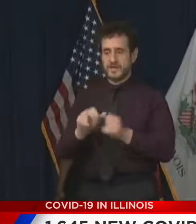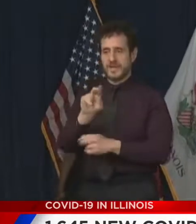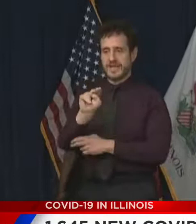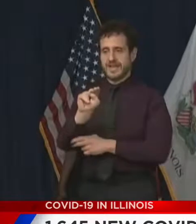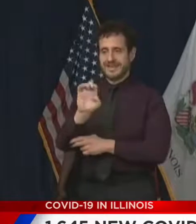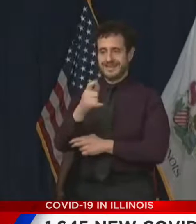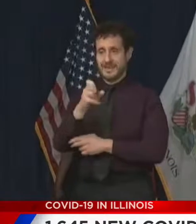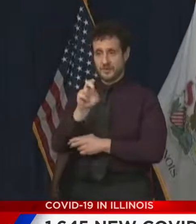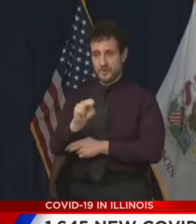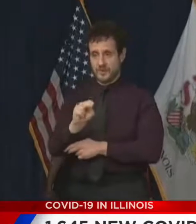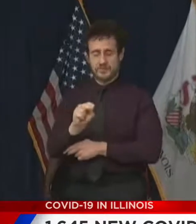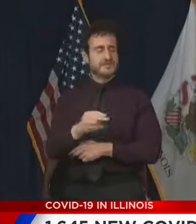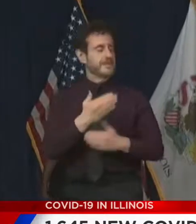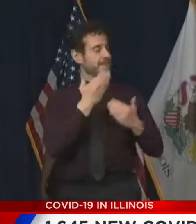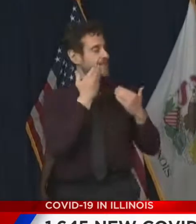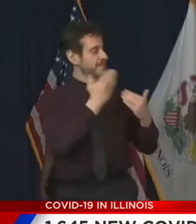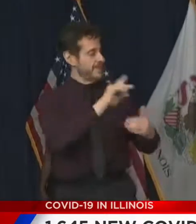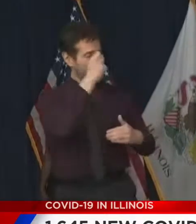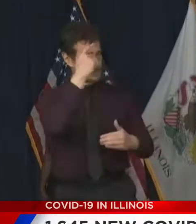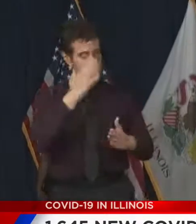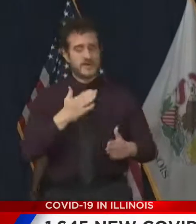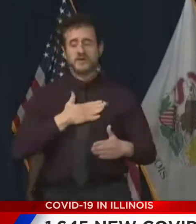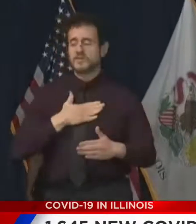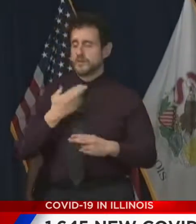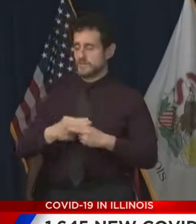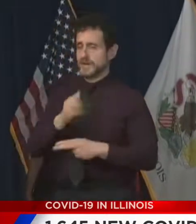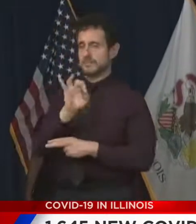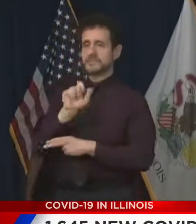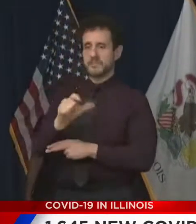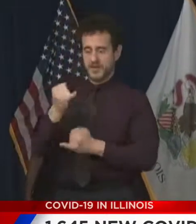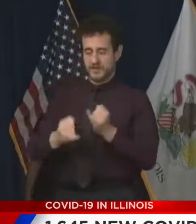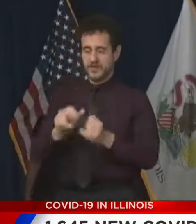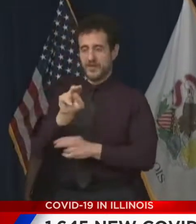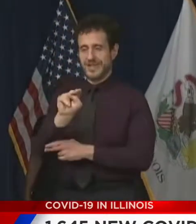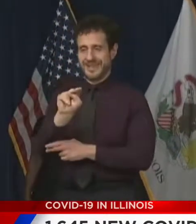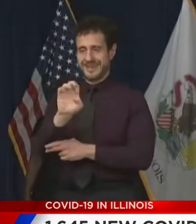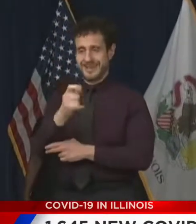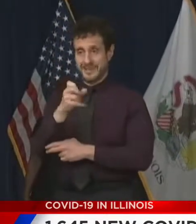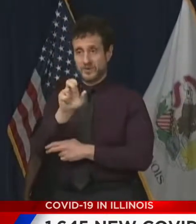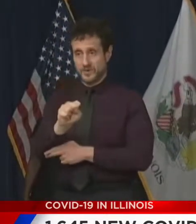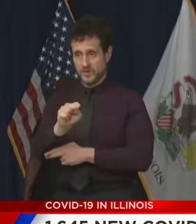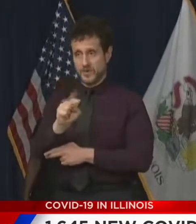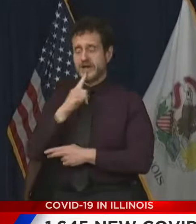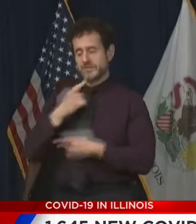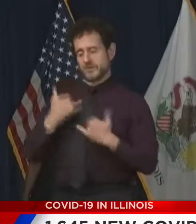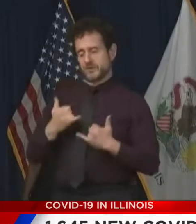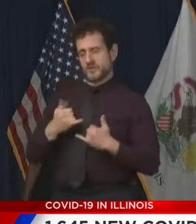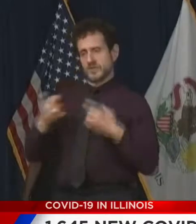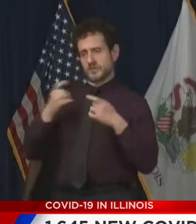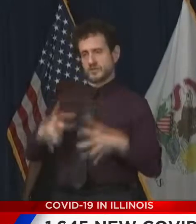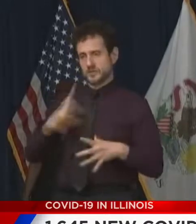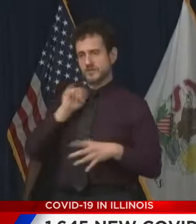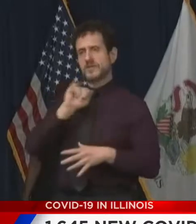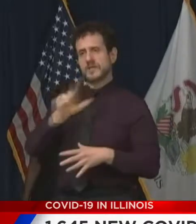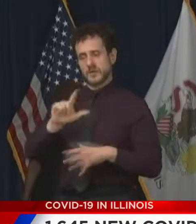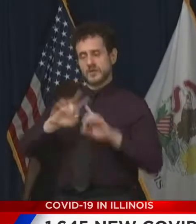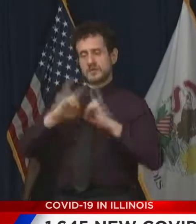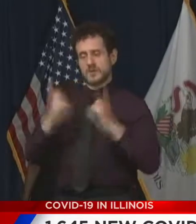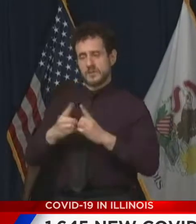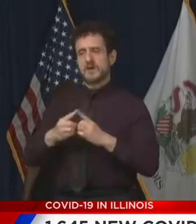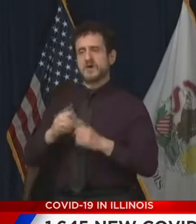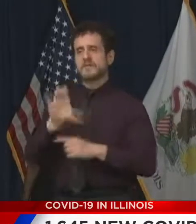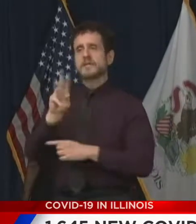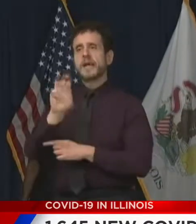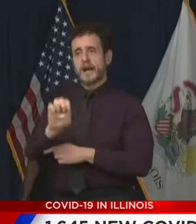Well, thank you for that introduction, Governor. My name is Michael Negron. I am currently the Acting Director of the Illinois Department of Commerce and Economic Opportunity.